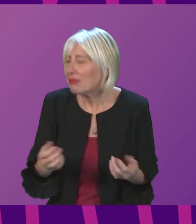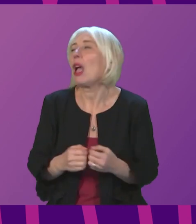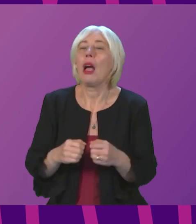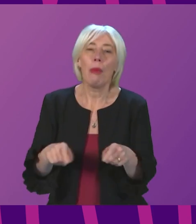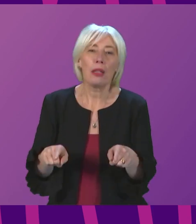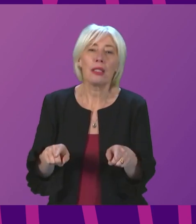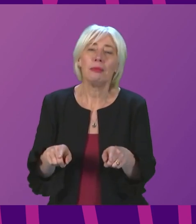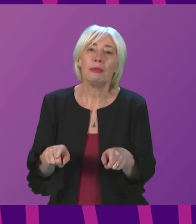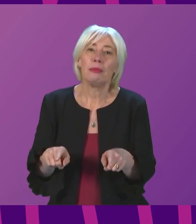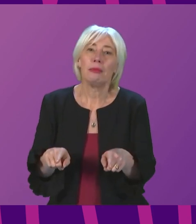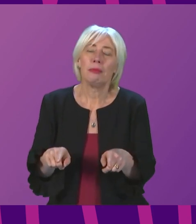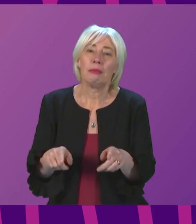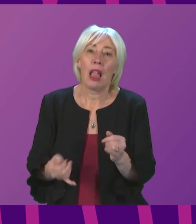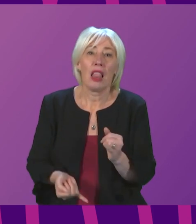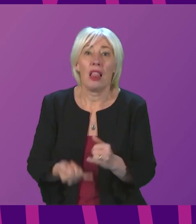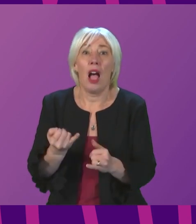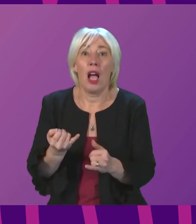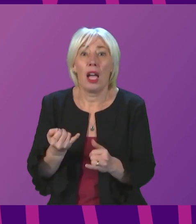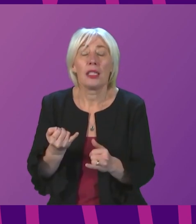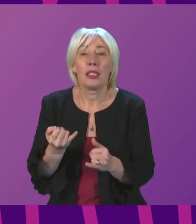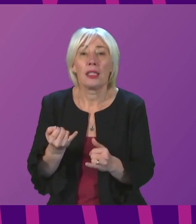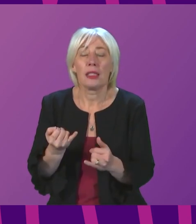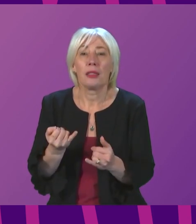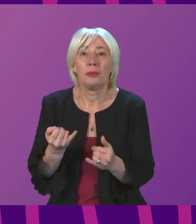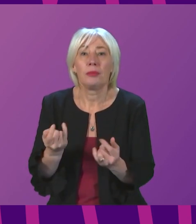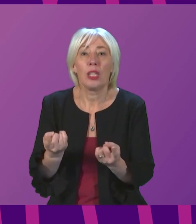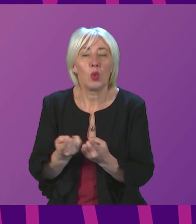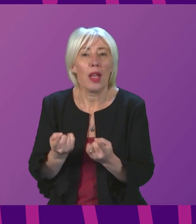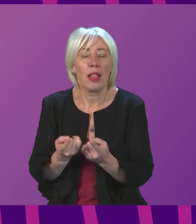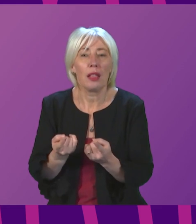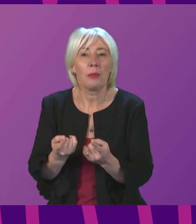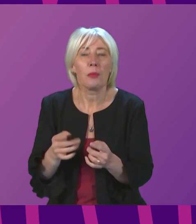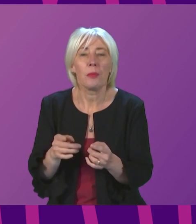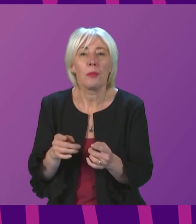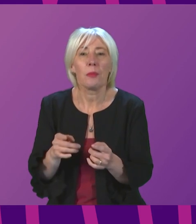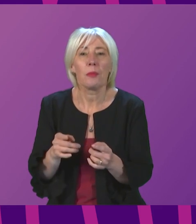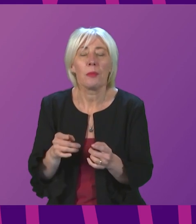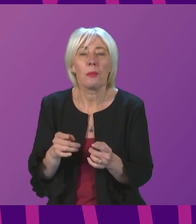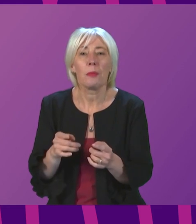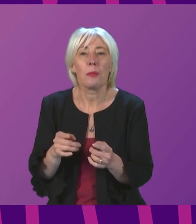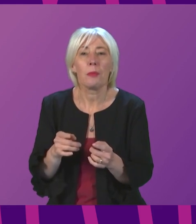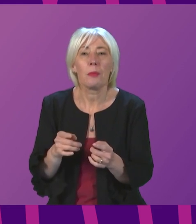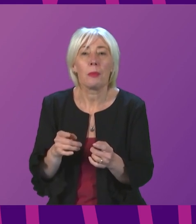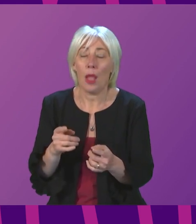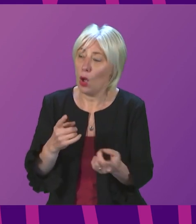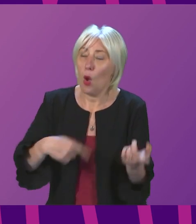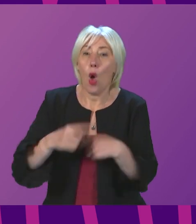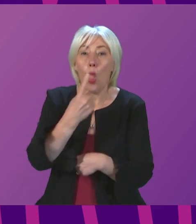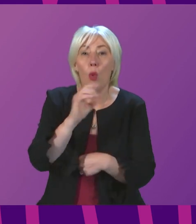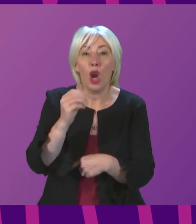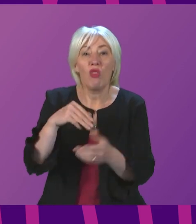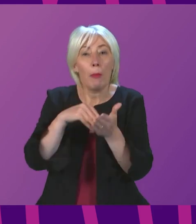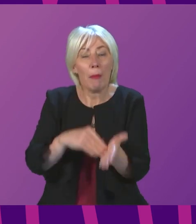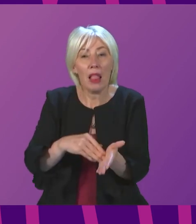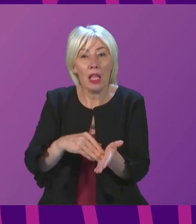Lastly, we will get the £100 million